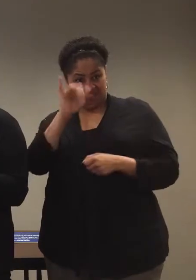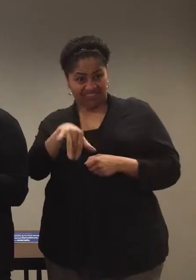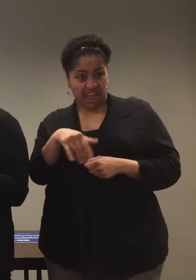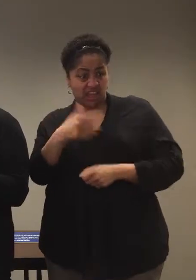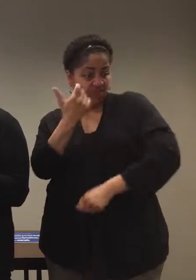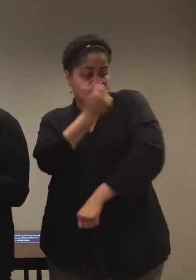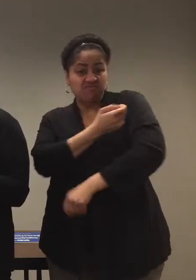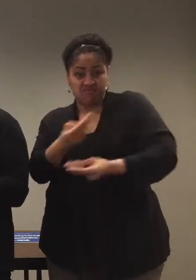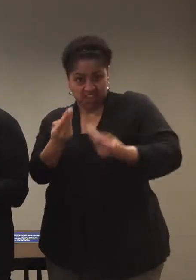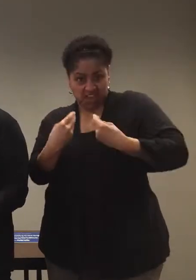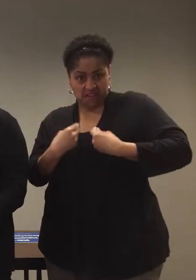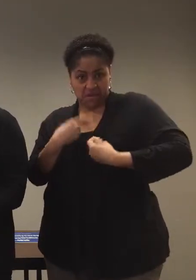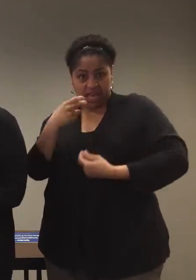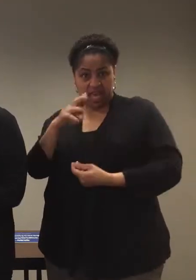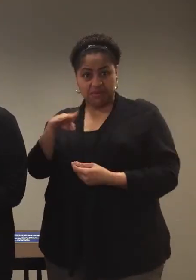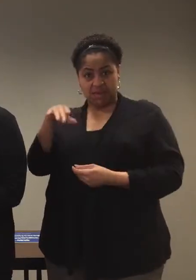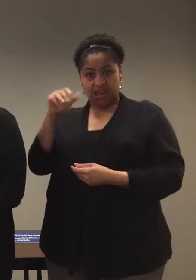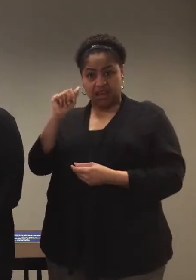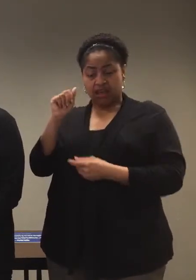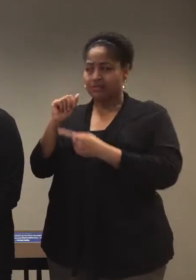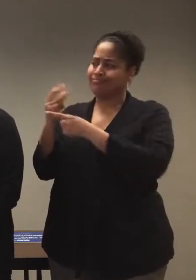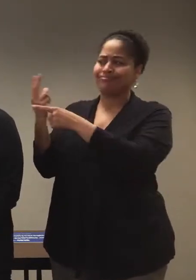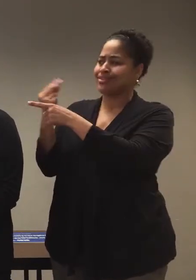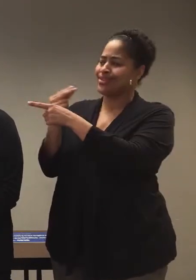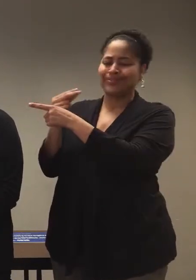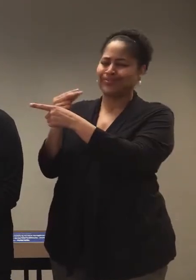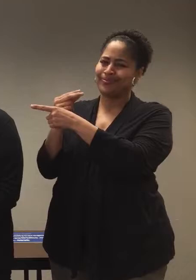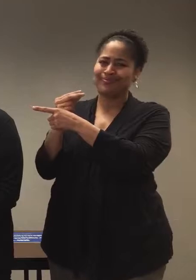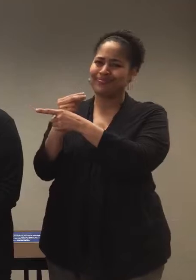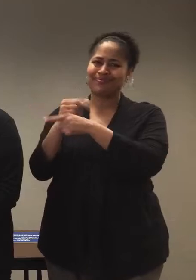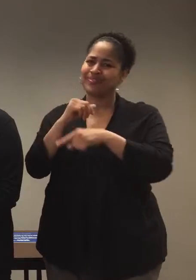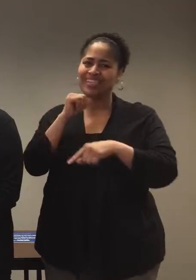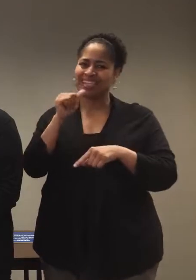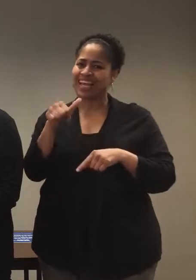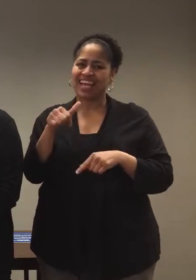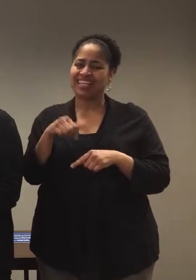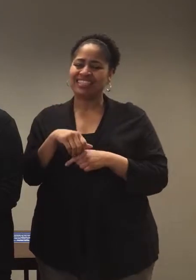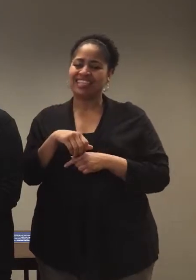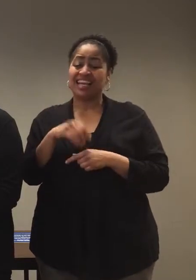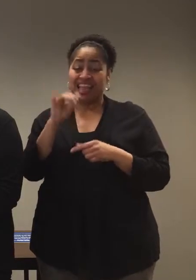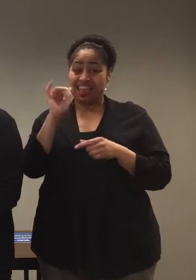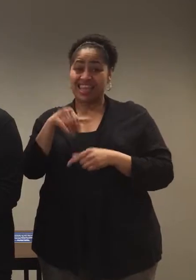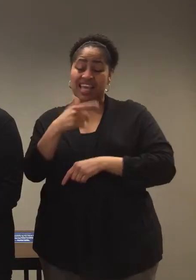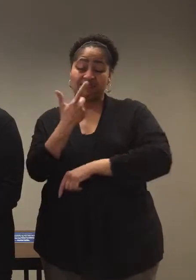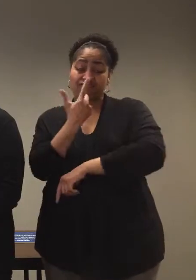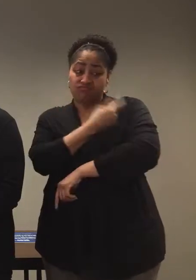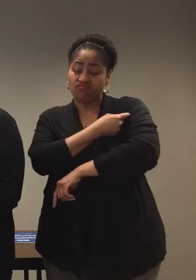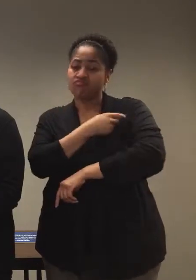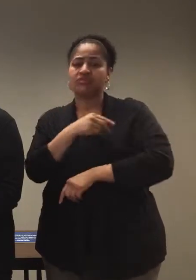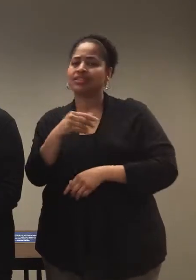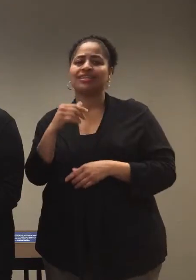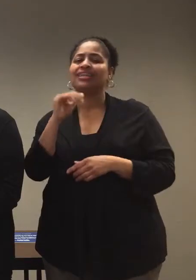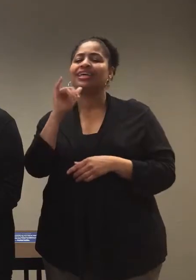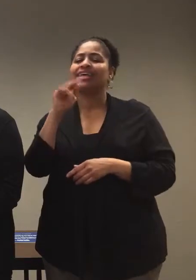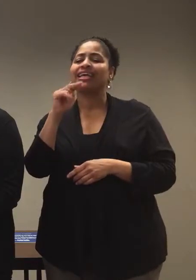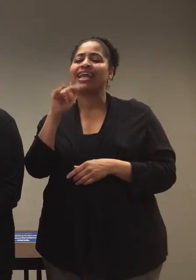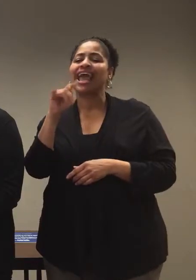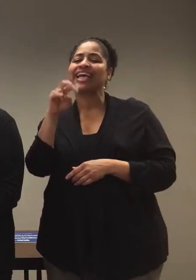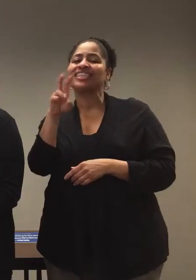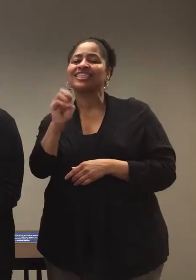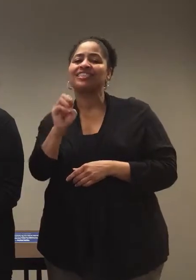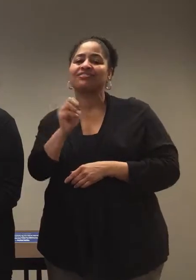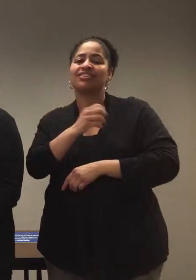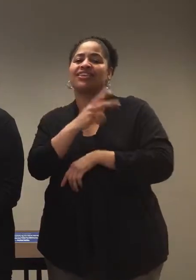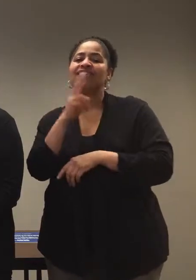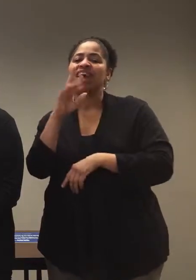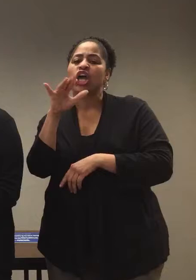Hepatitis? No, it cannot. So the Hepatitis A virus is an or the Hepatitis A vaccine is an inactivated virus that you